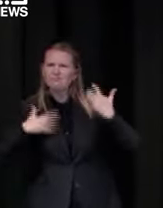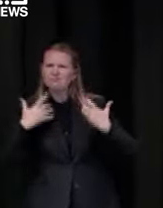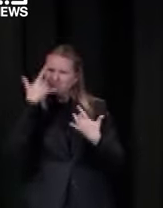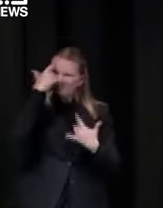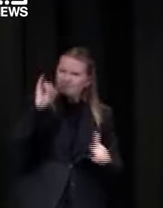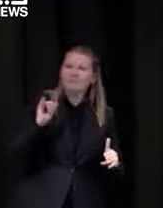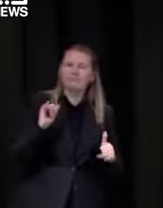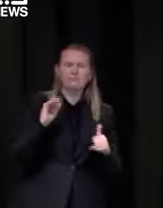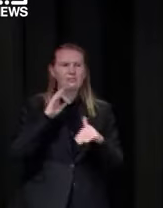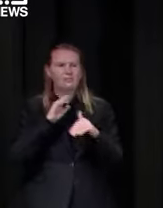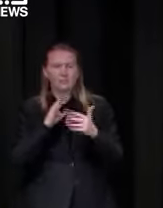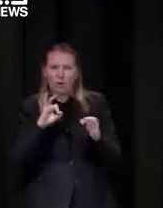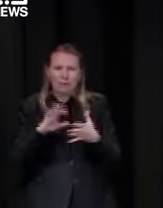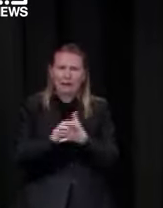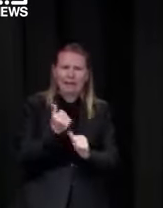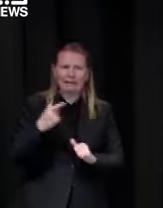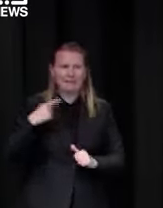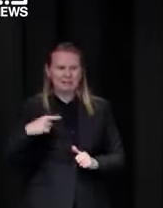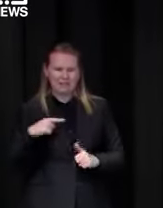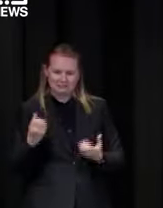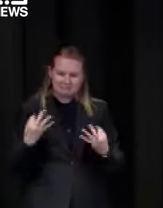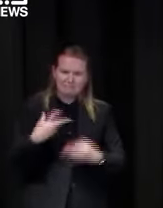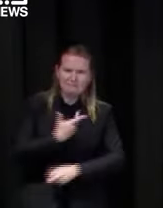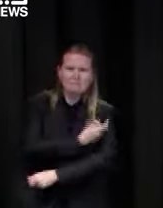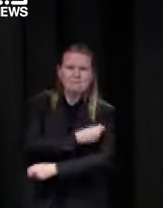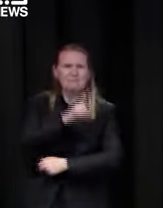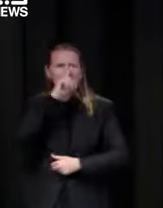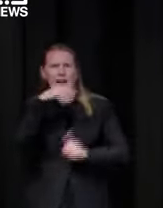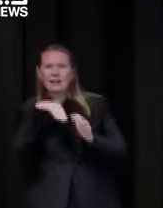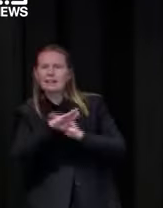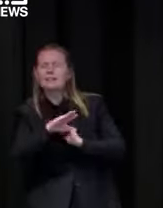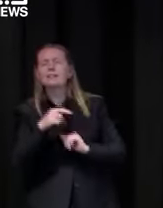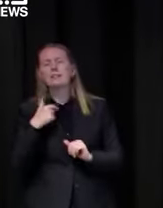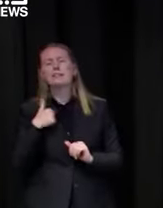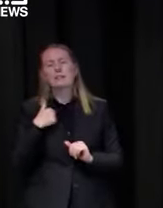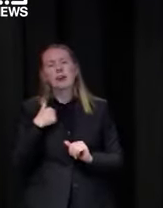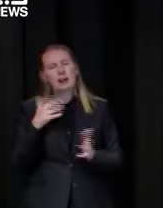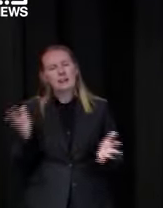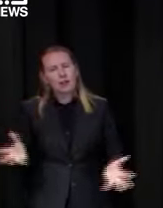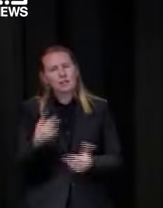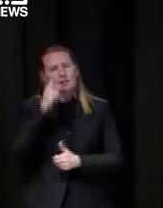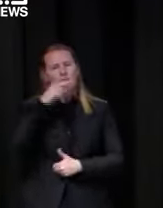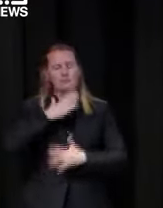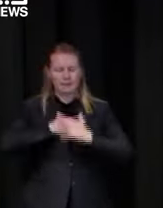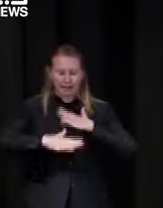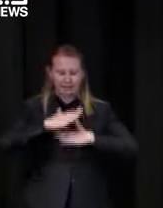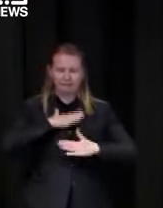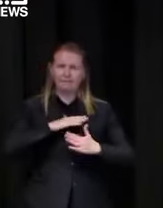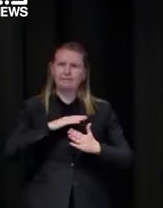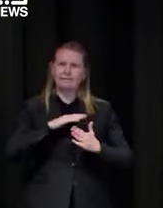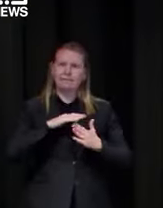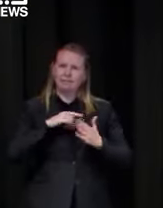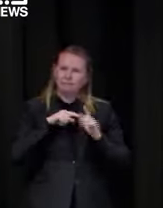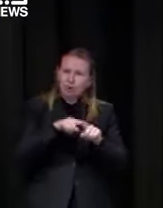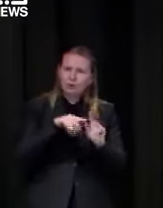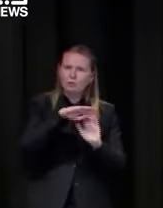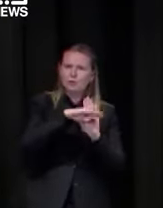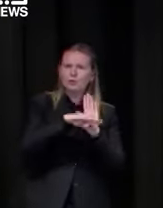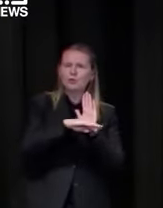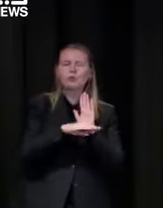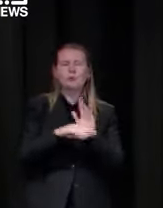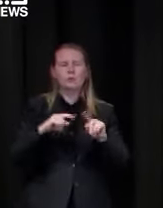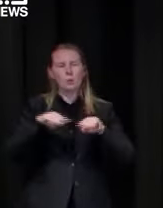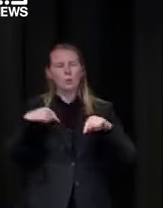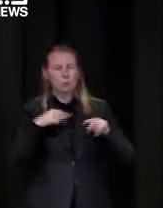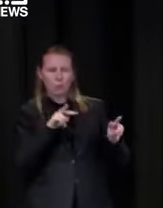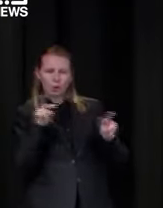pleased about the the rules that are in place i would encourage people to behave appropriately and we'll be there to support venues large and small in the trials and indeed